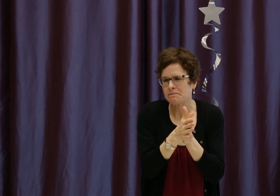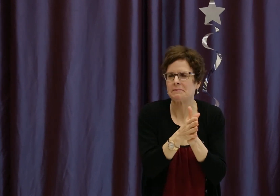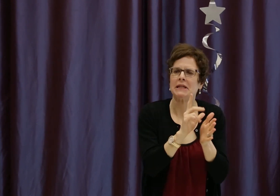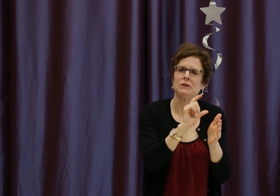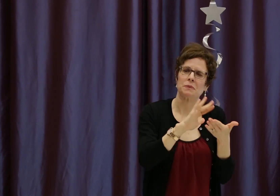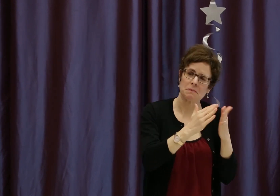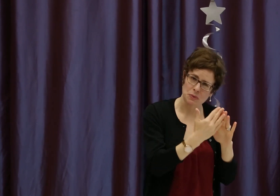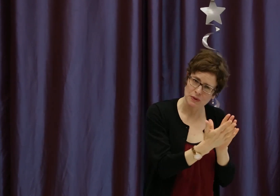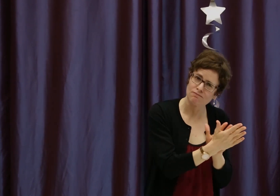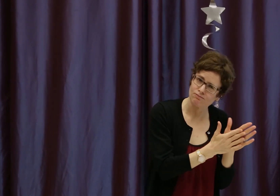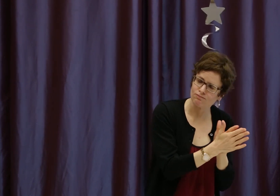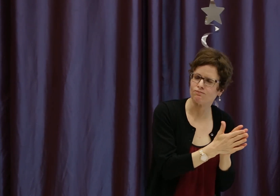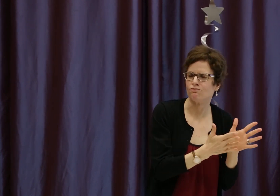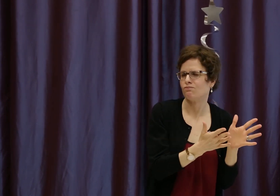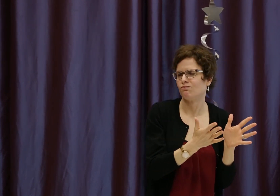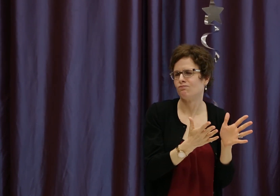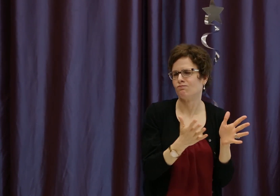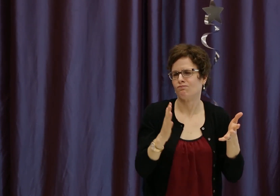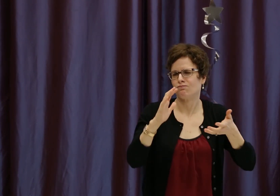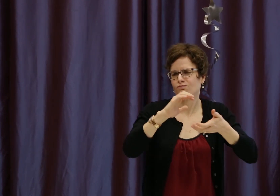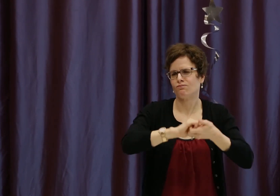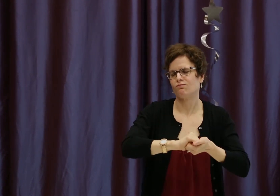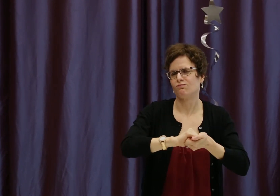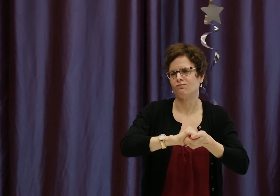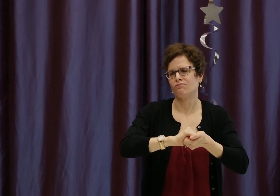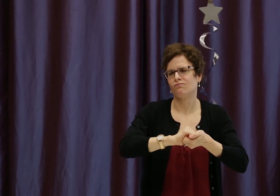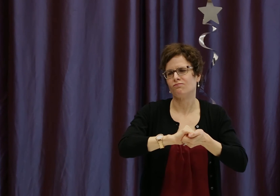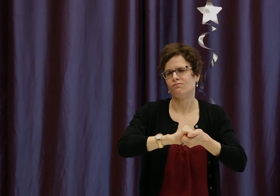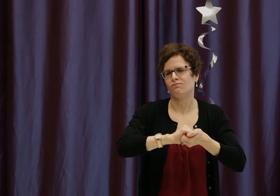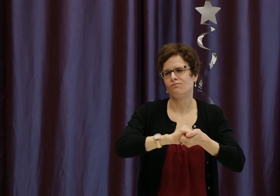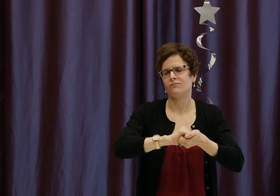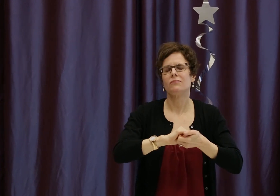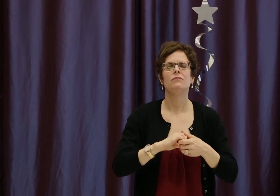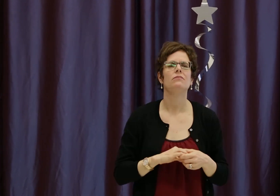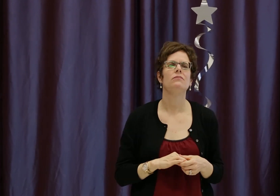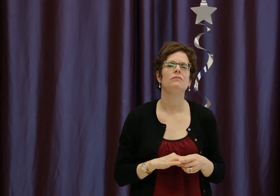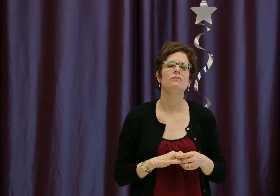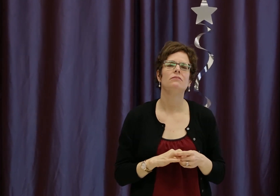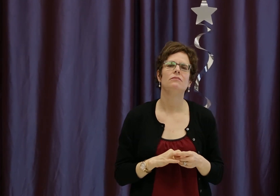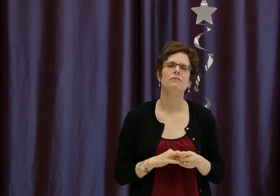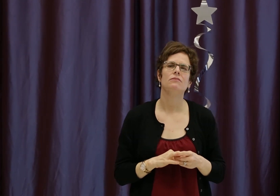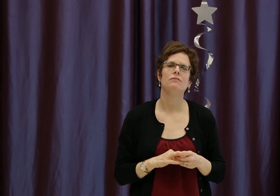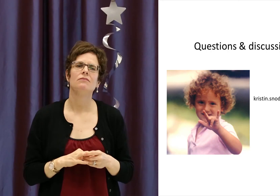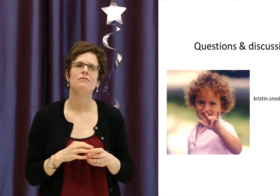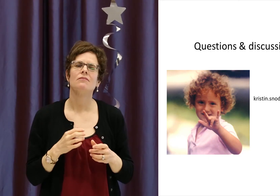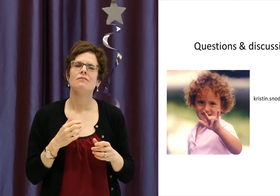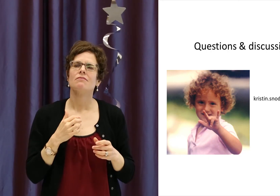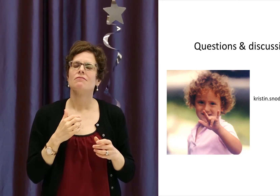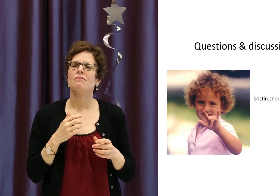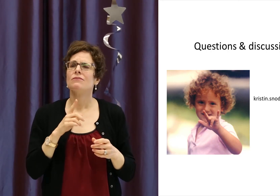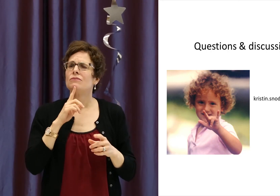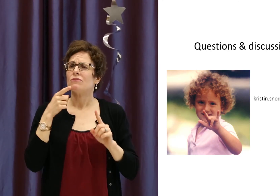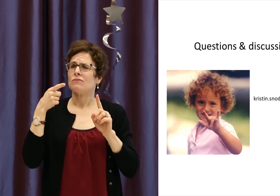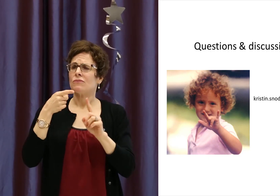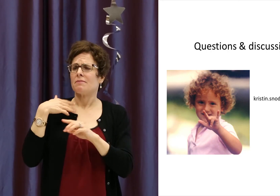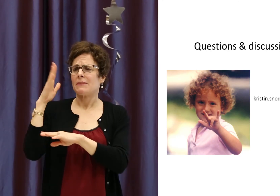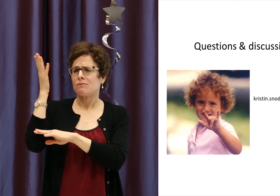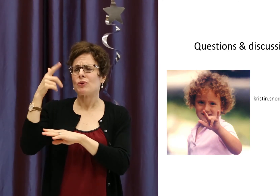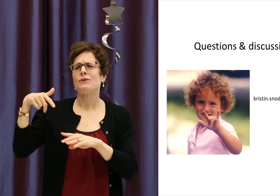some support for the LSQ community as well. I know that there's interest for doing this, so if we could work collaboratively in some sense,